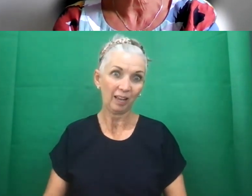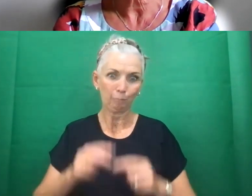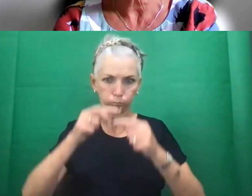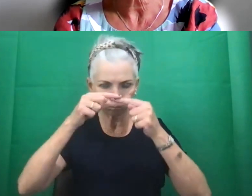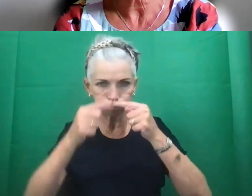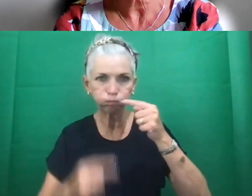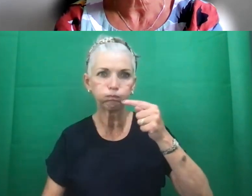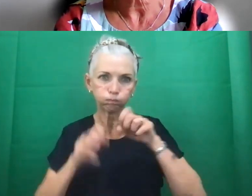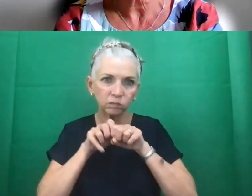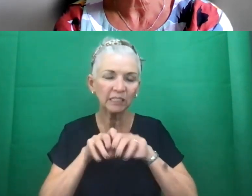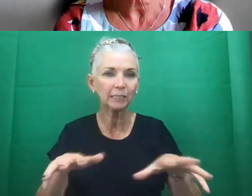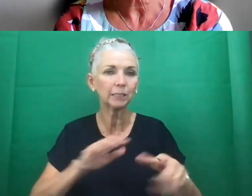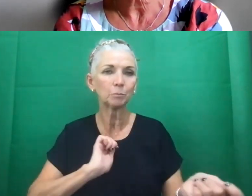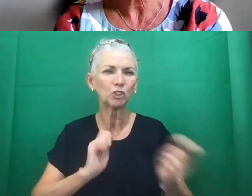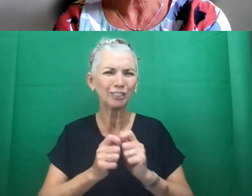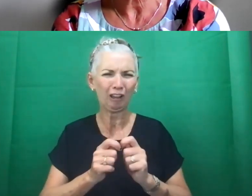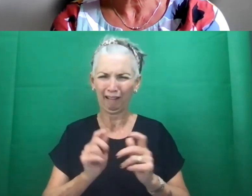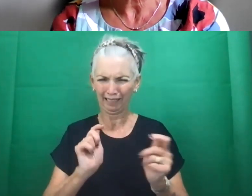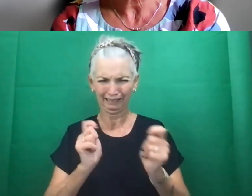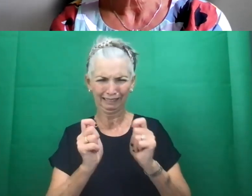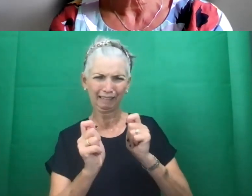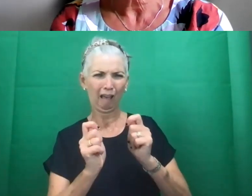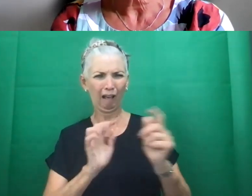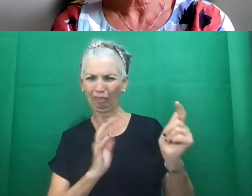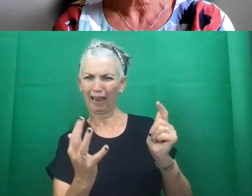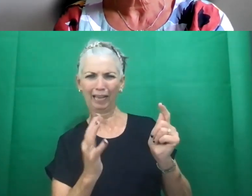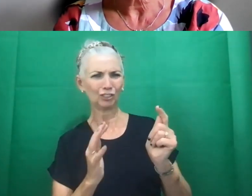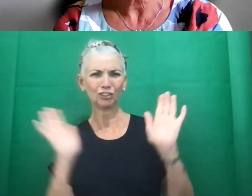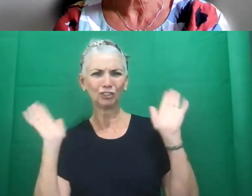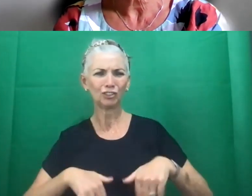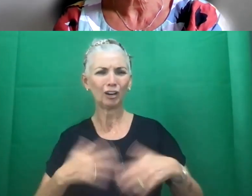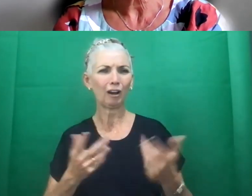we need, not a little bit of tinkering around the edges and, you know, a couple of people doing good.